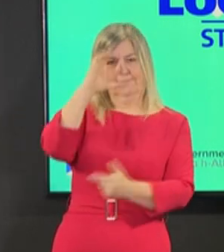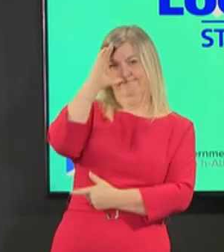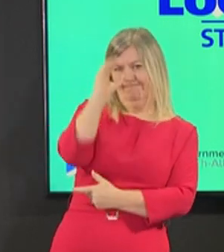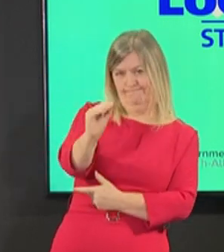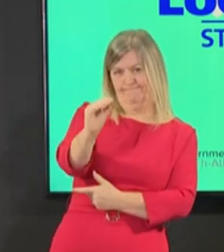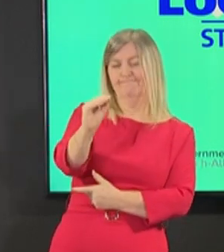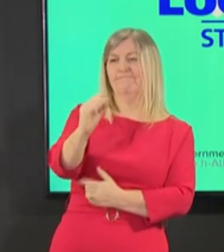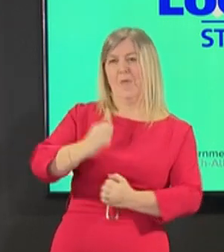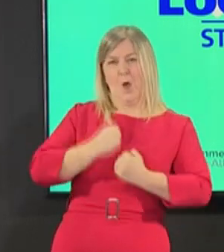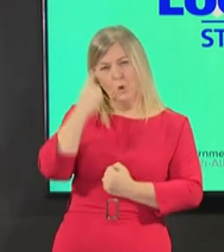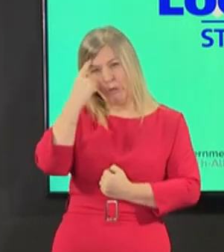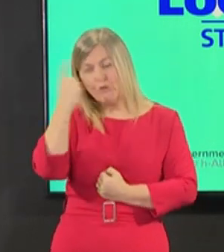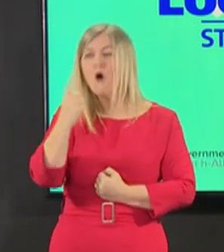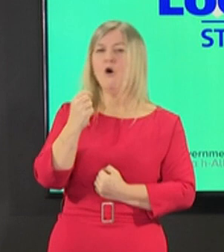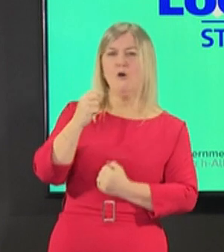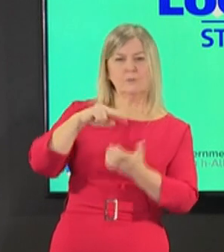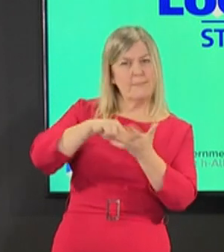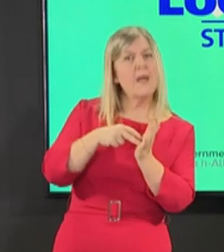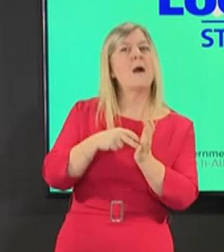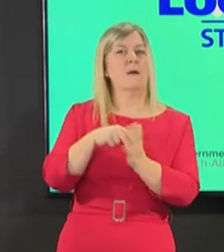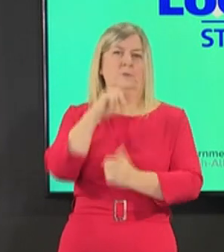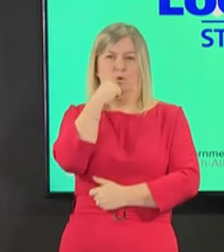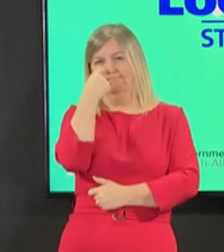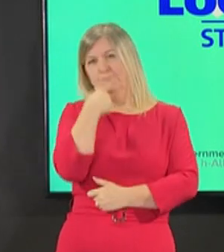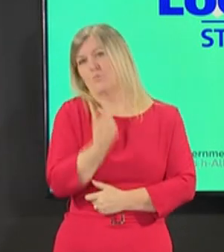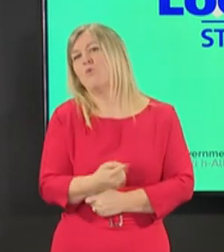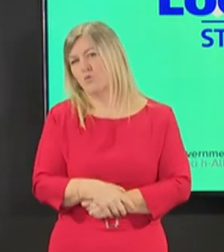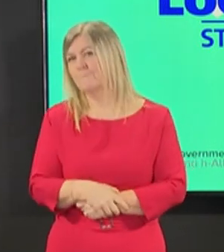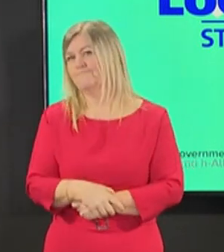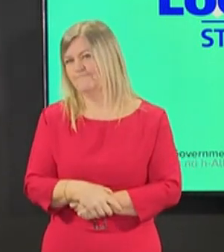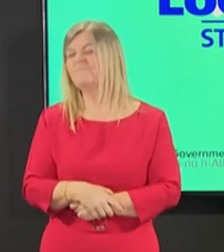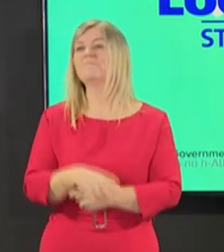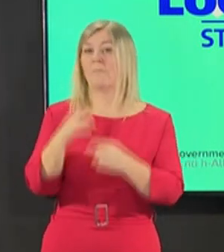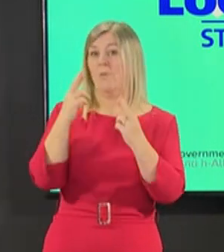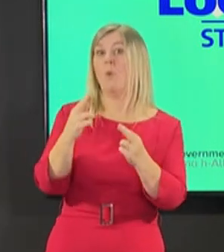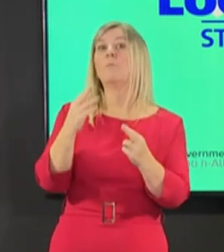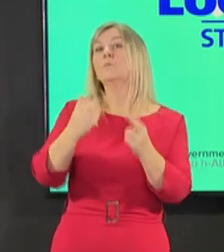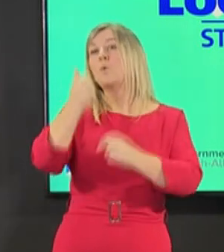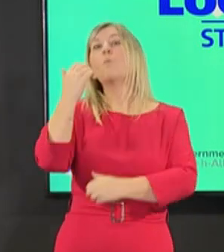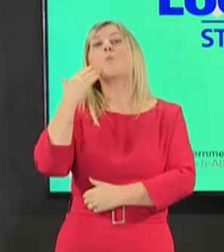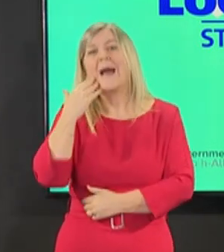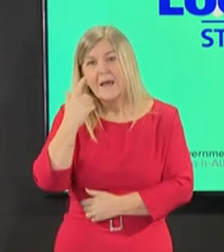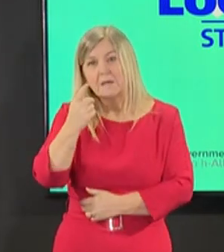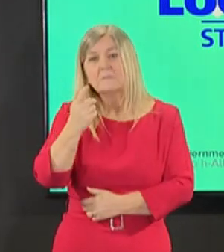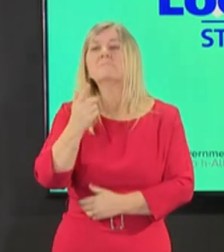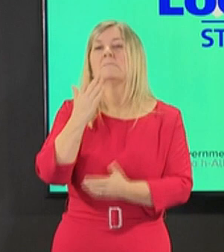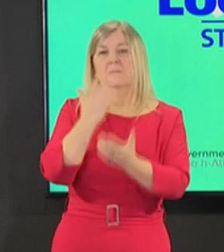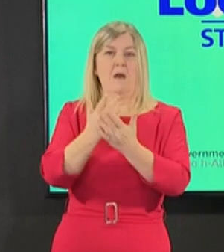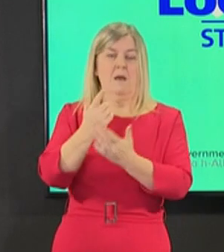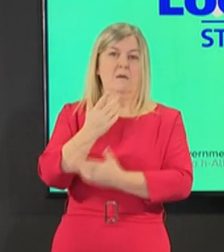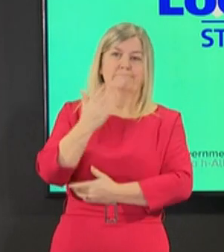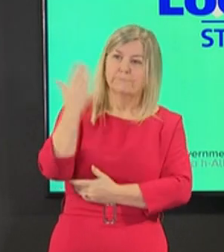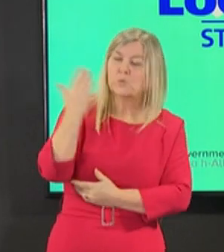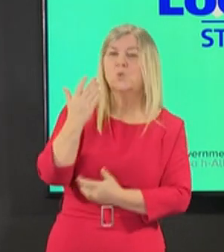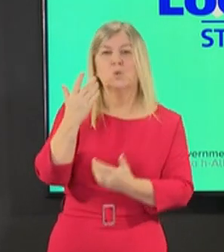thinking on how and when we might be able to start to resume in-person learning and childcare. Obviously all of us want to do that